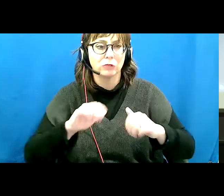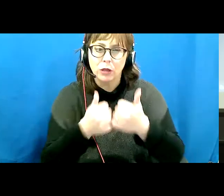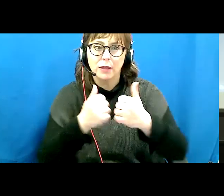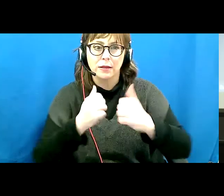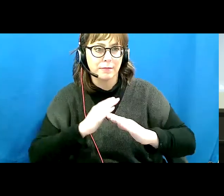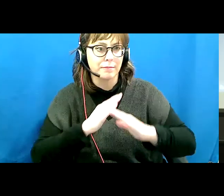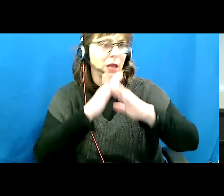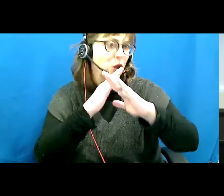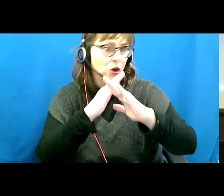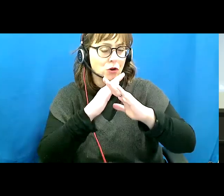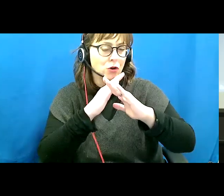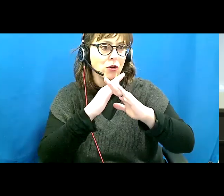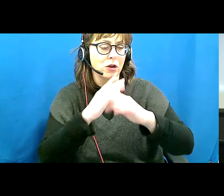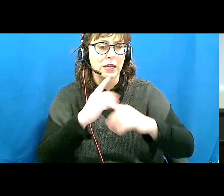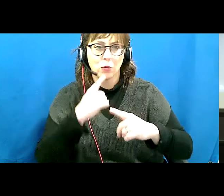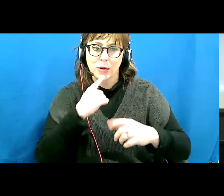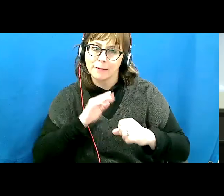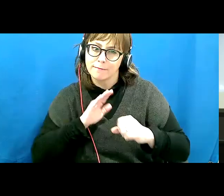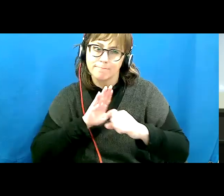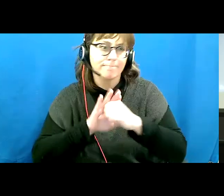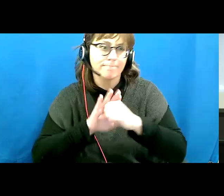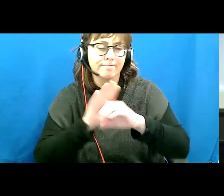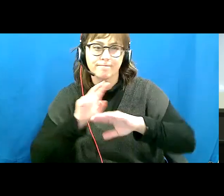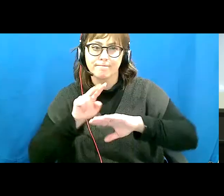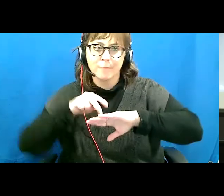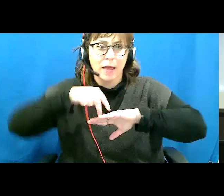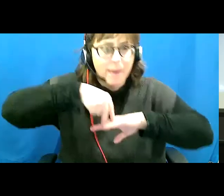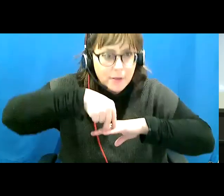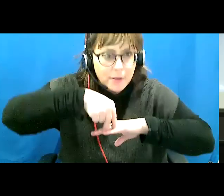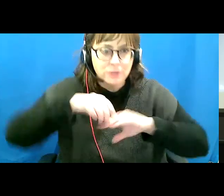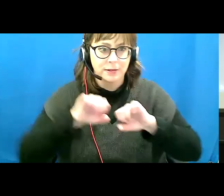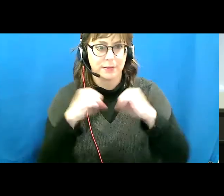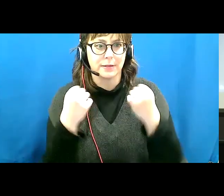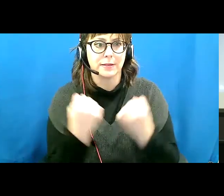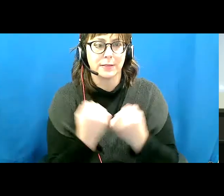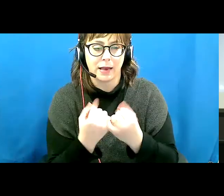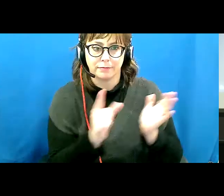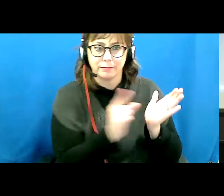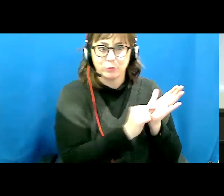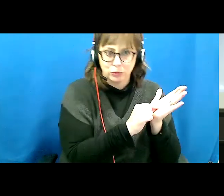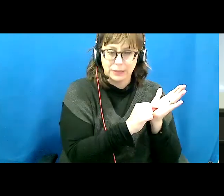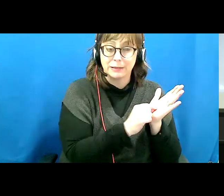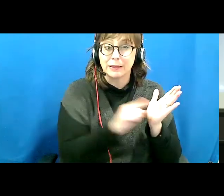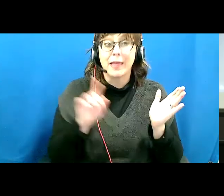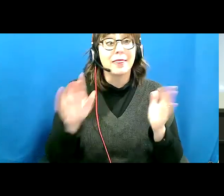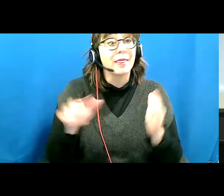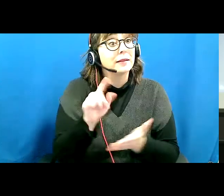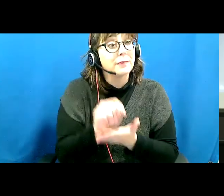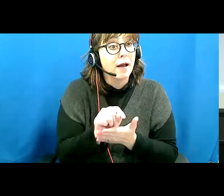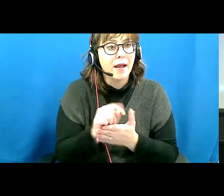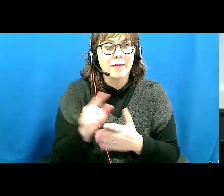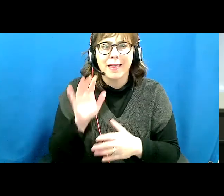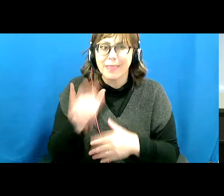forcing them to the edges of society. That book filled a void in the literature at the time. It continues to reach new